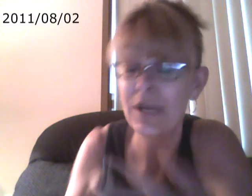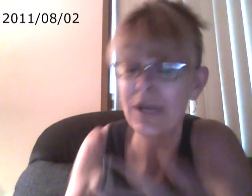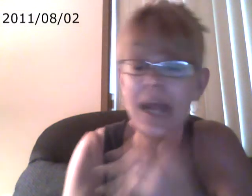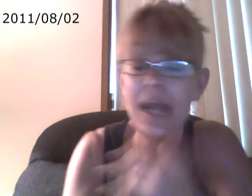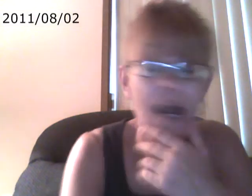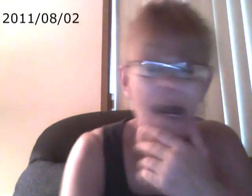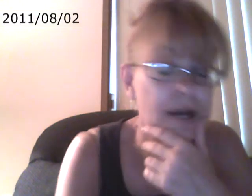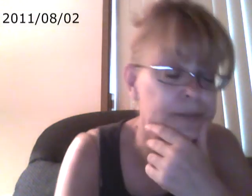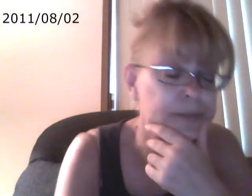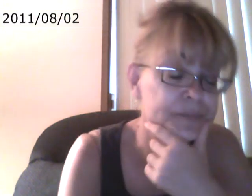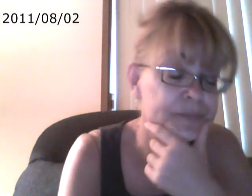Um,